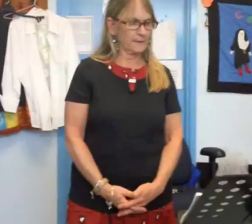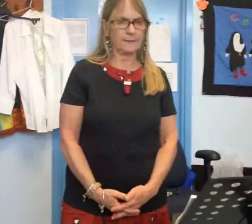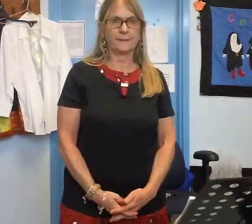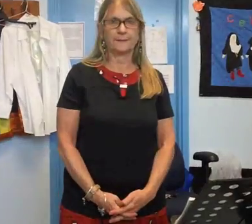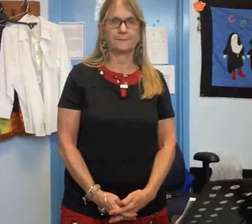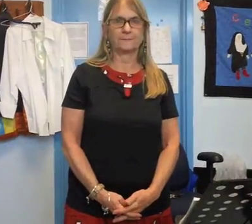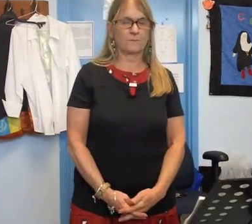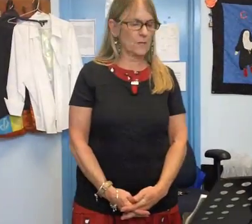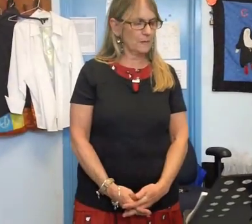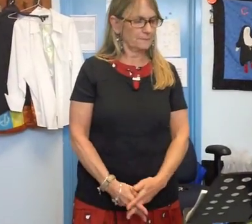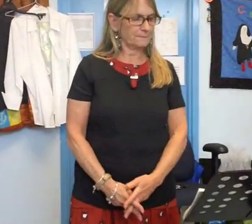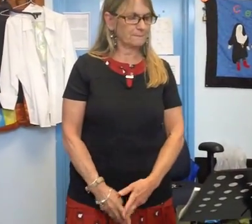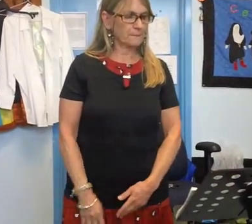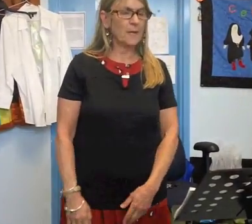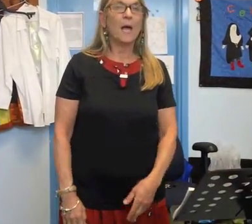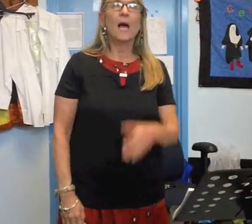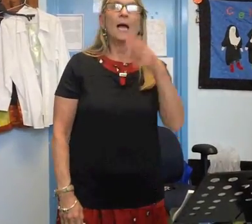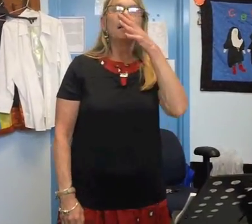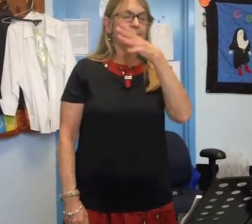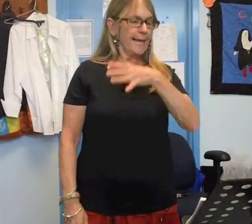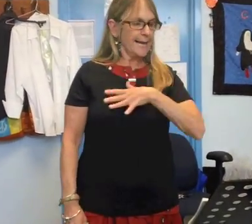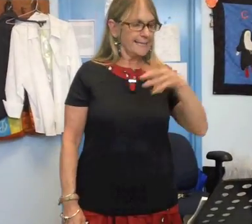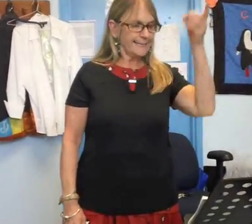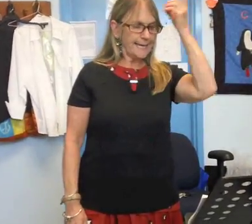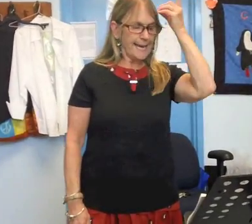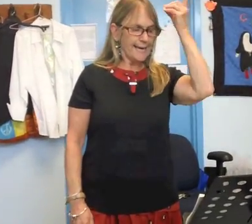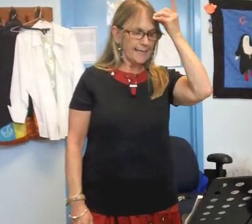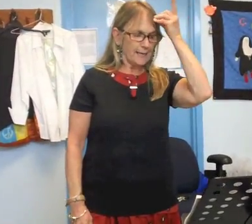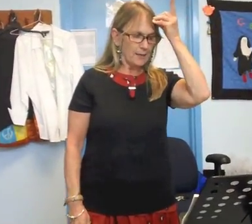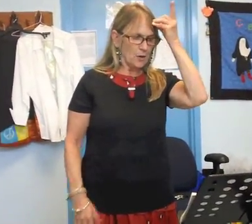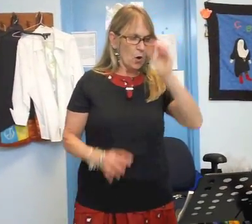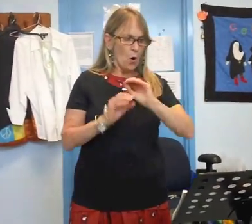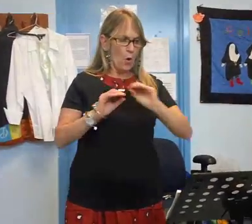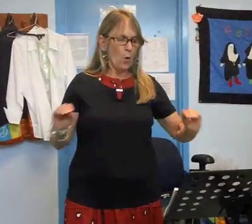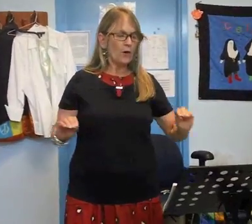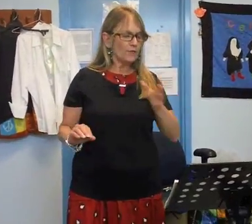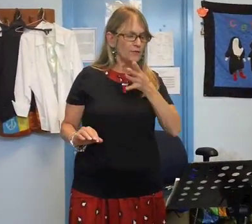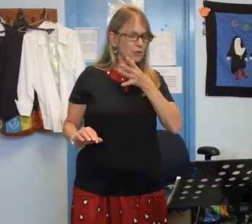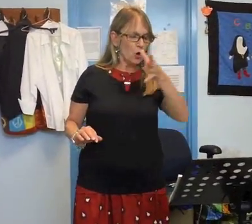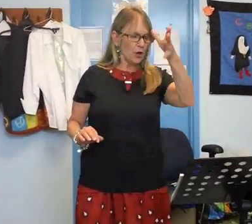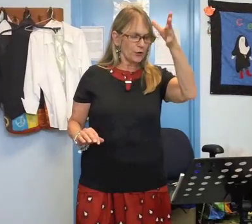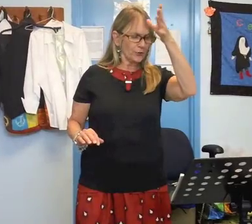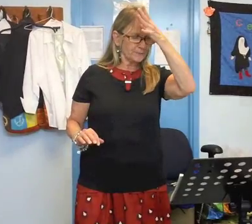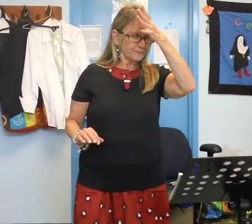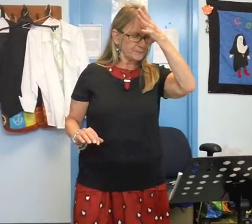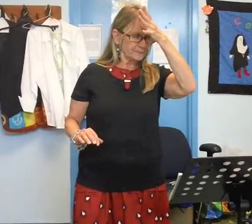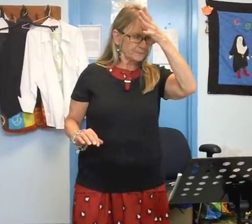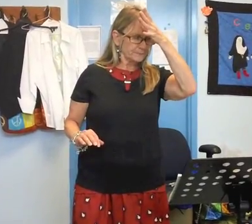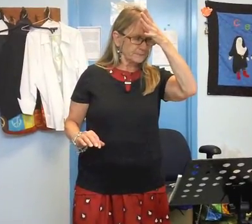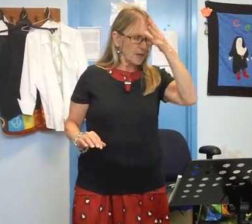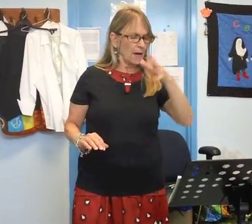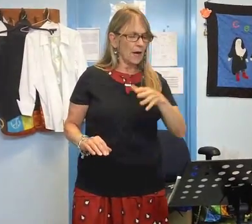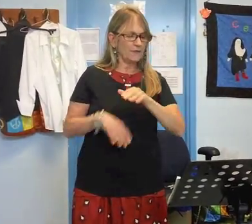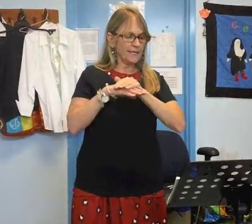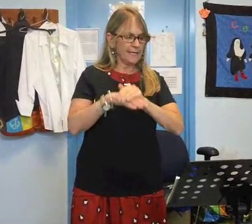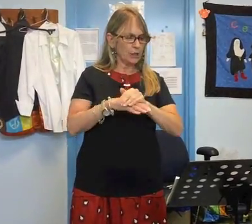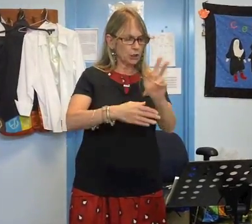lady Diana orphan daughter of an English